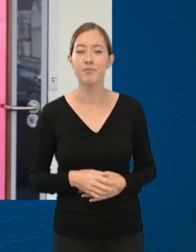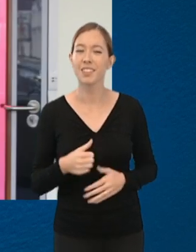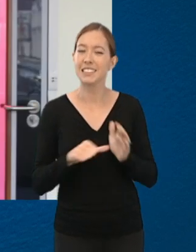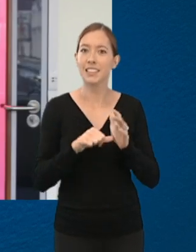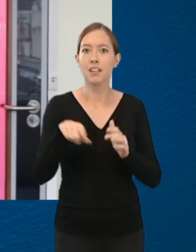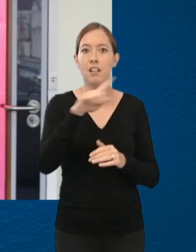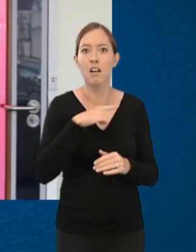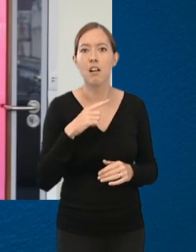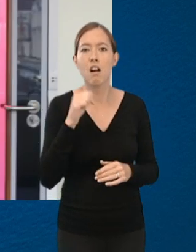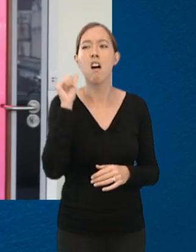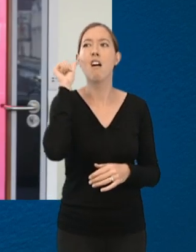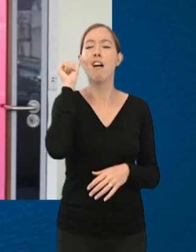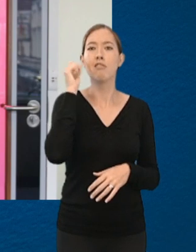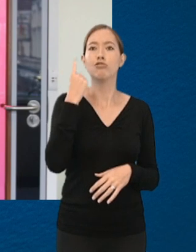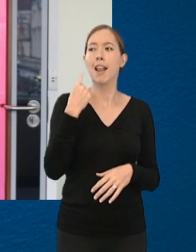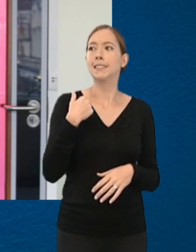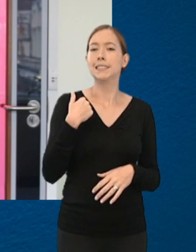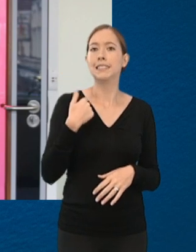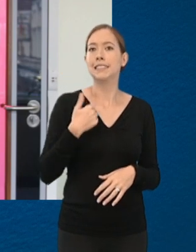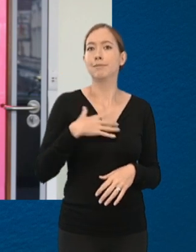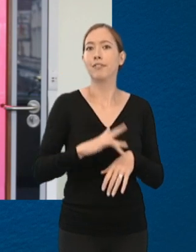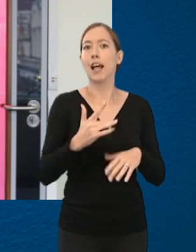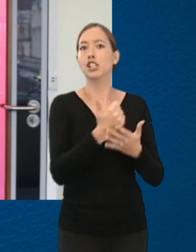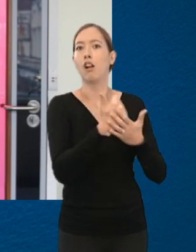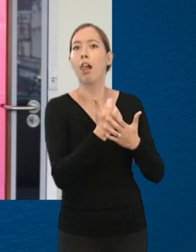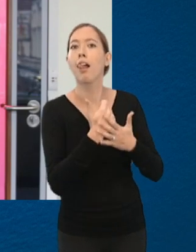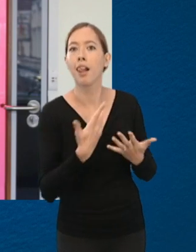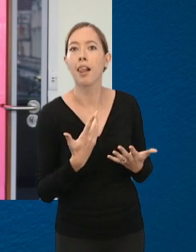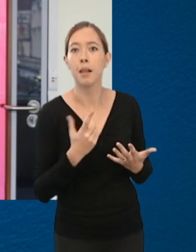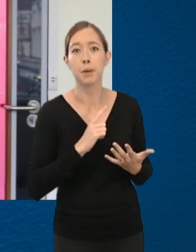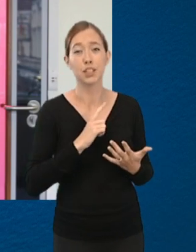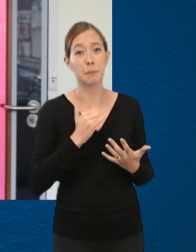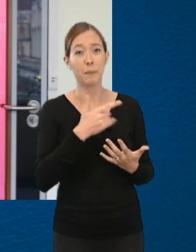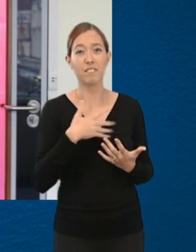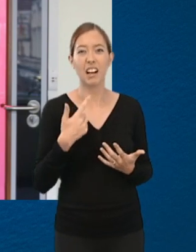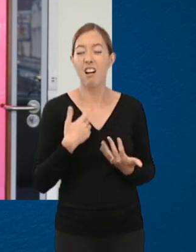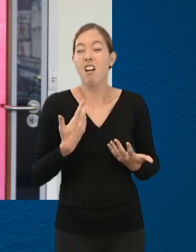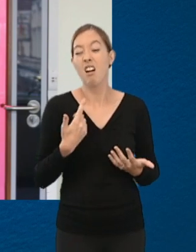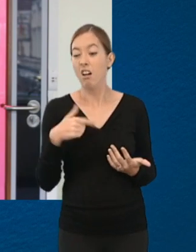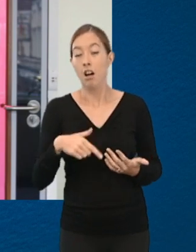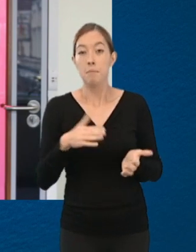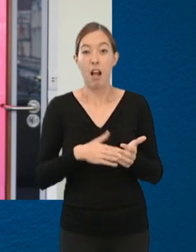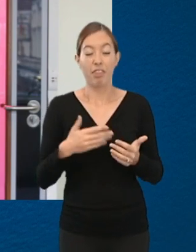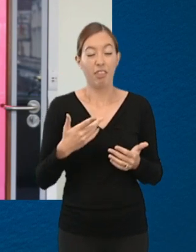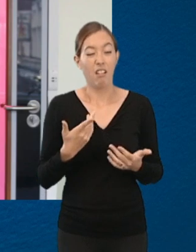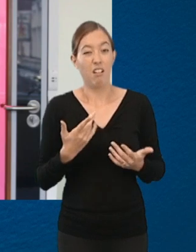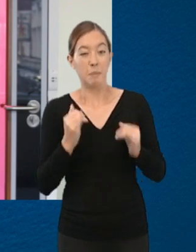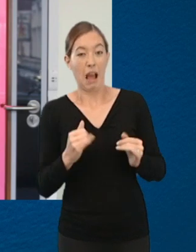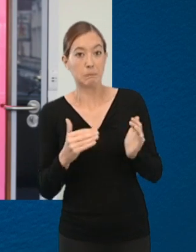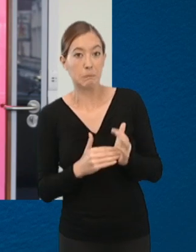to realise when they might need professional help or support because you can just feel like, oh I'm just having a bit of a rubbish month maybe or lots of